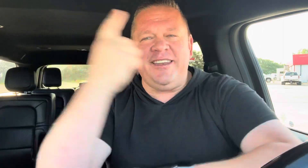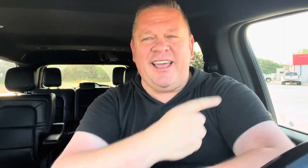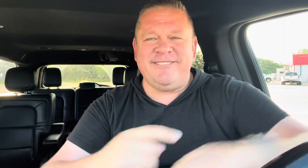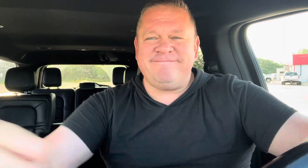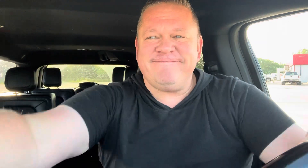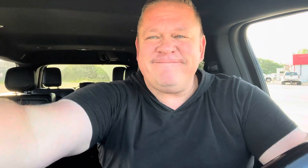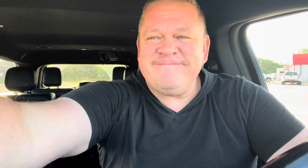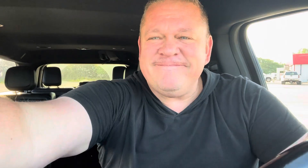day. great day.